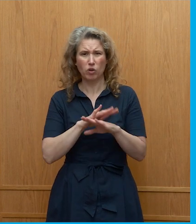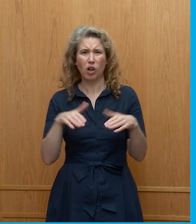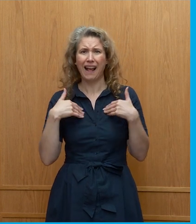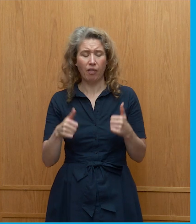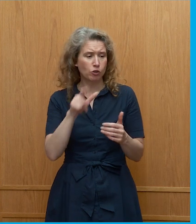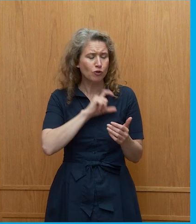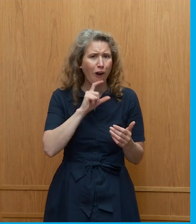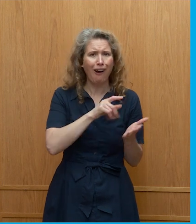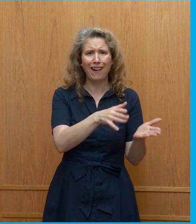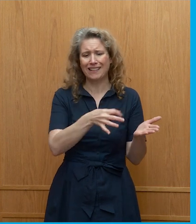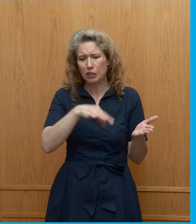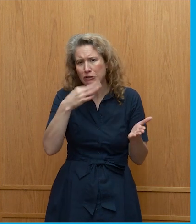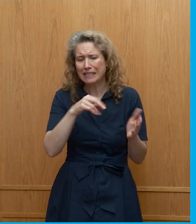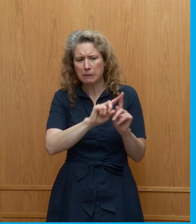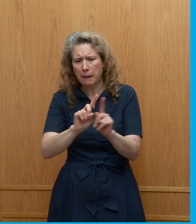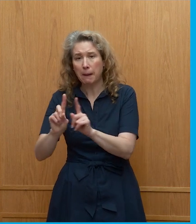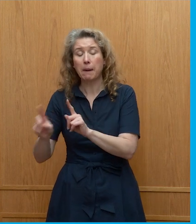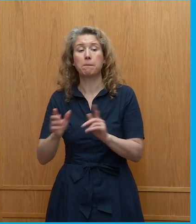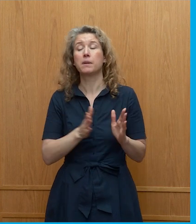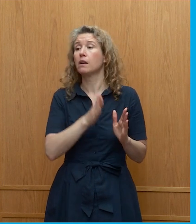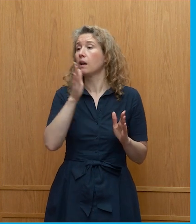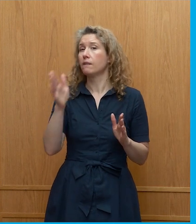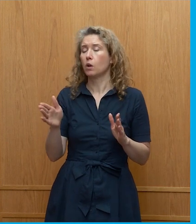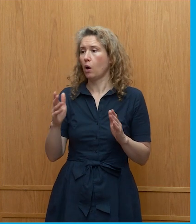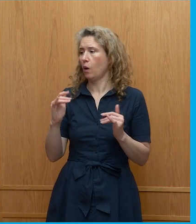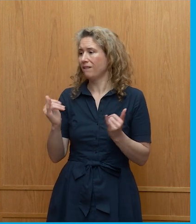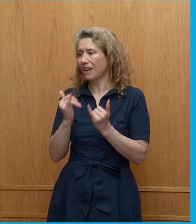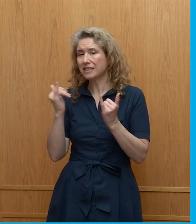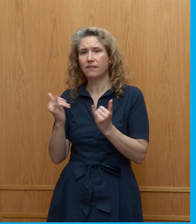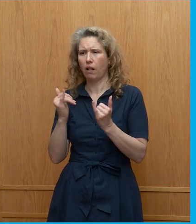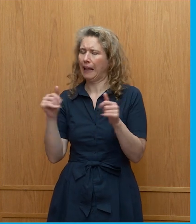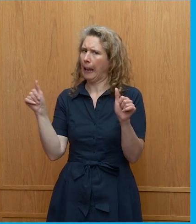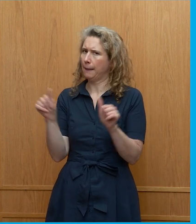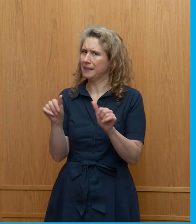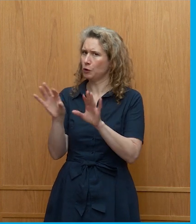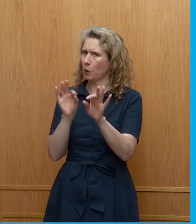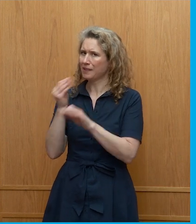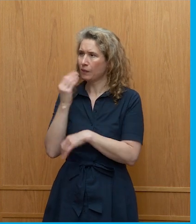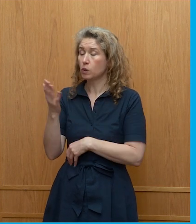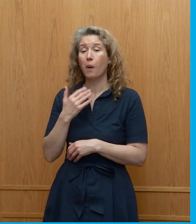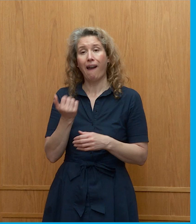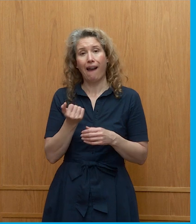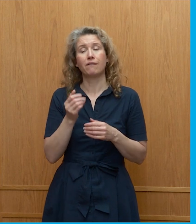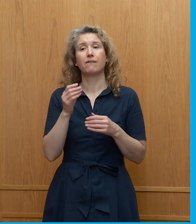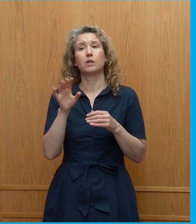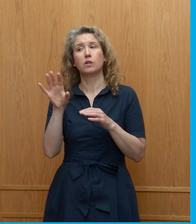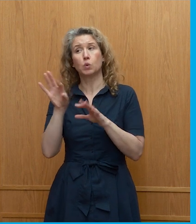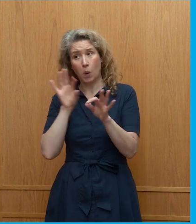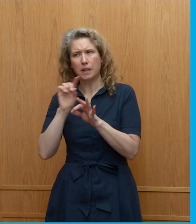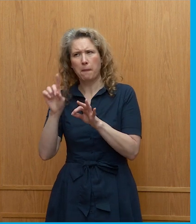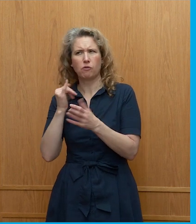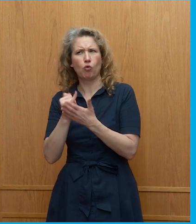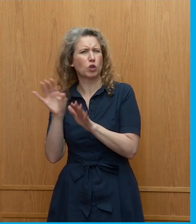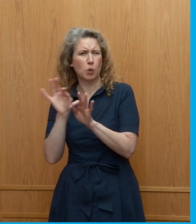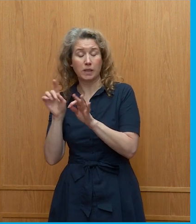chocolate for the chips and if you go to like a vegetable aisle there's very limited choice so yeah we have food choice but for the wrong things but actually